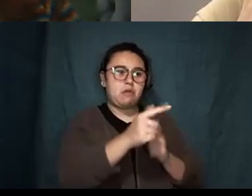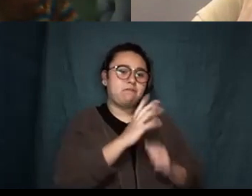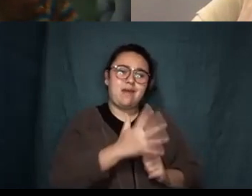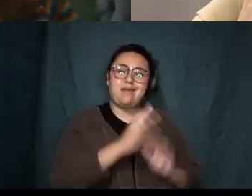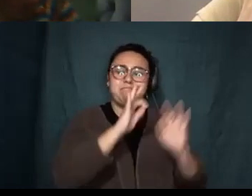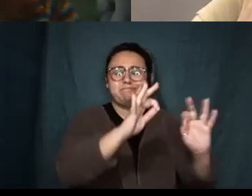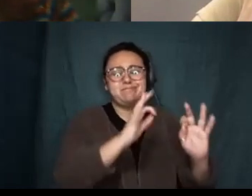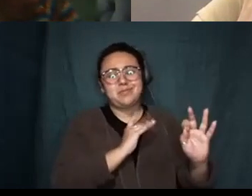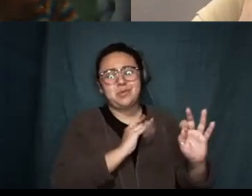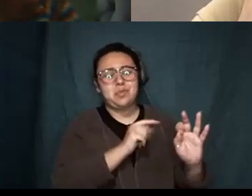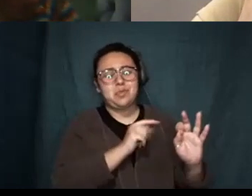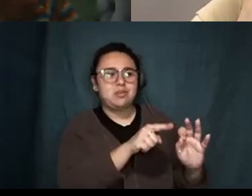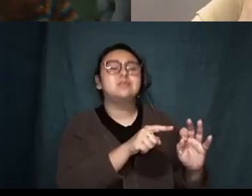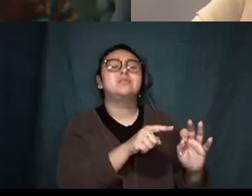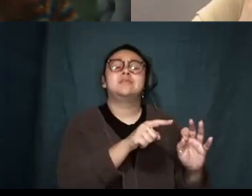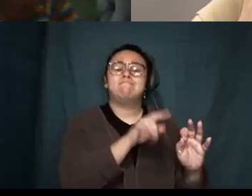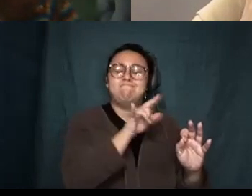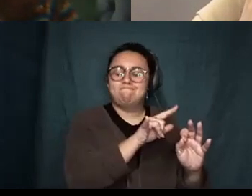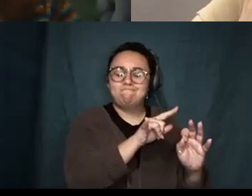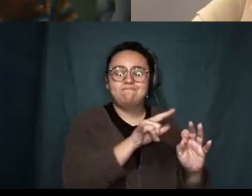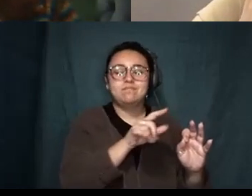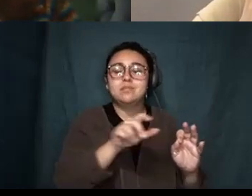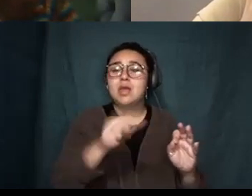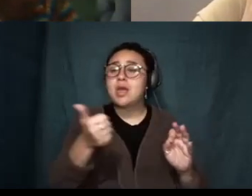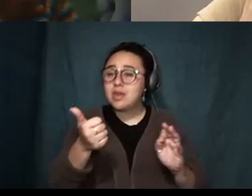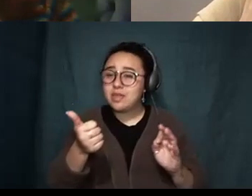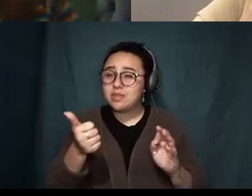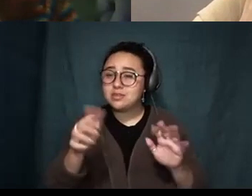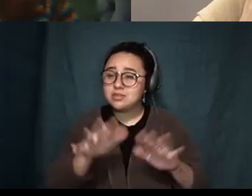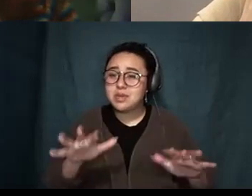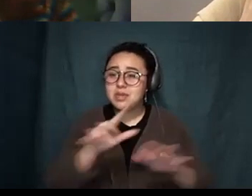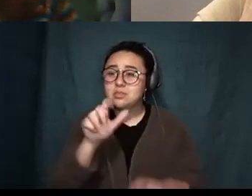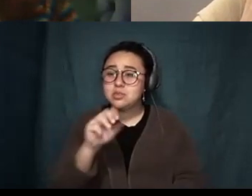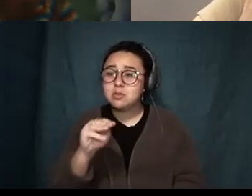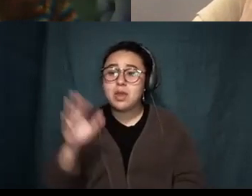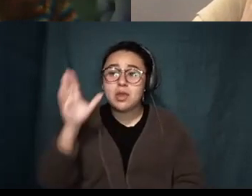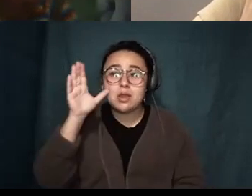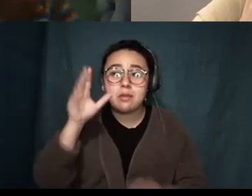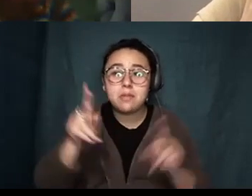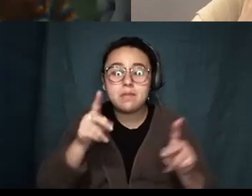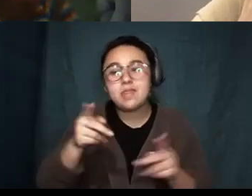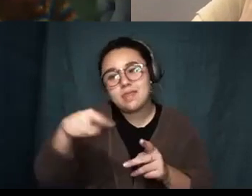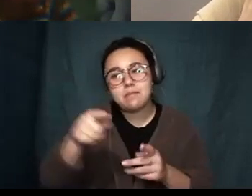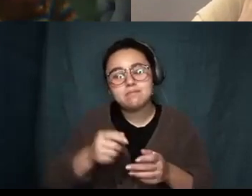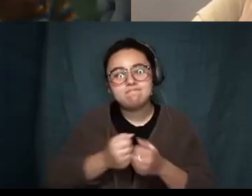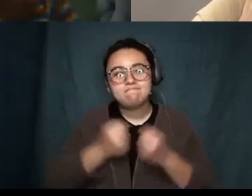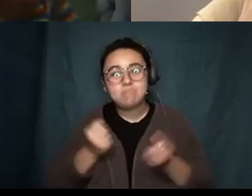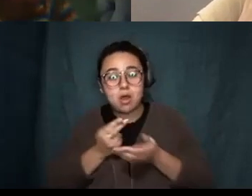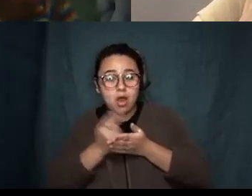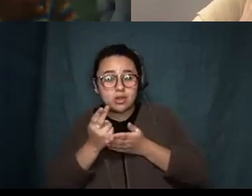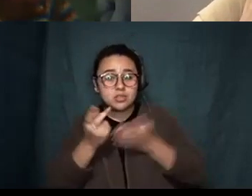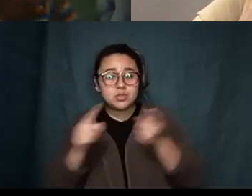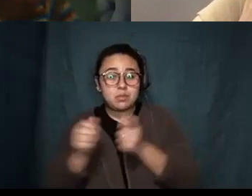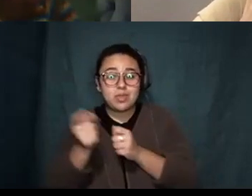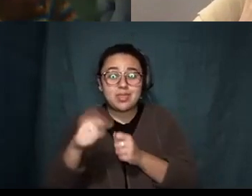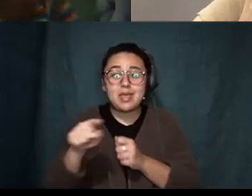various spaces through zoom where I get to hear people being honest about what's going on with them um and